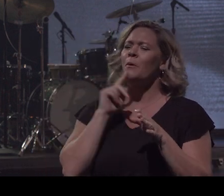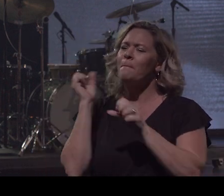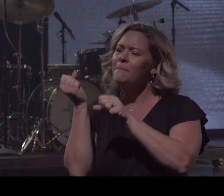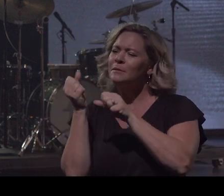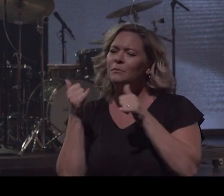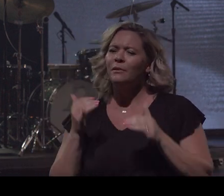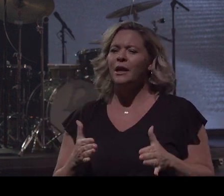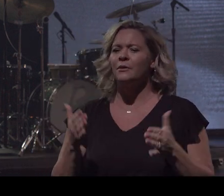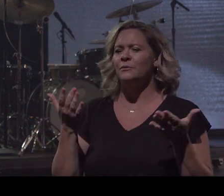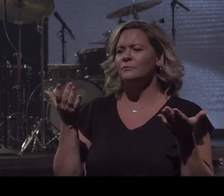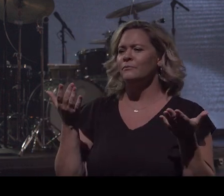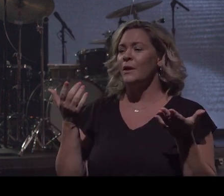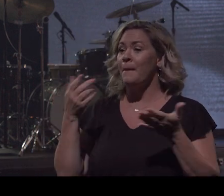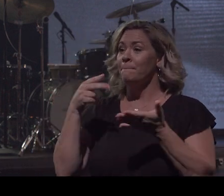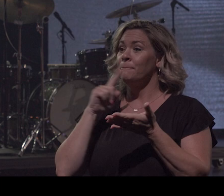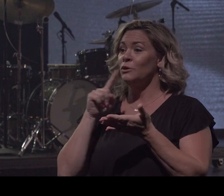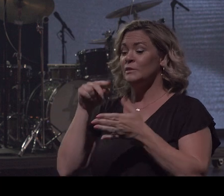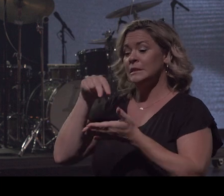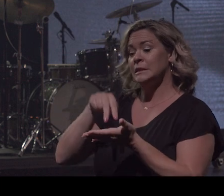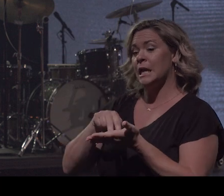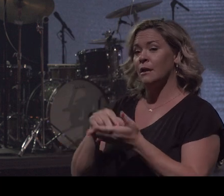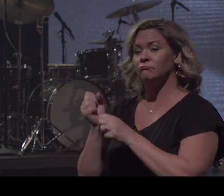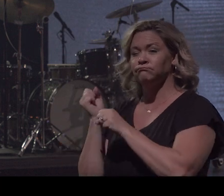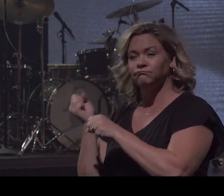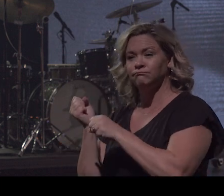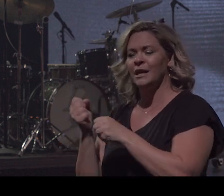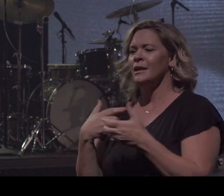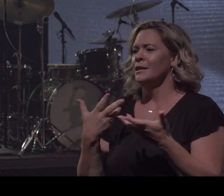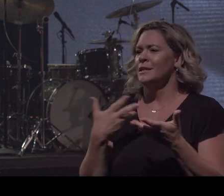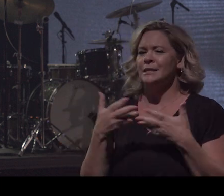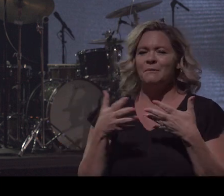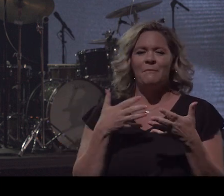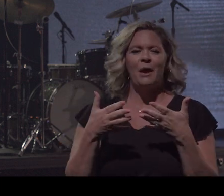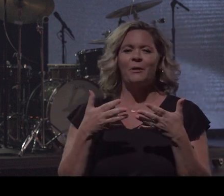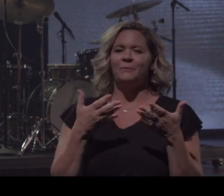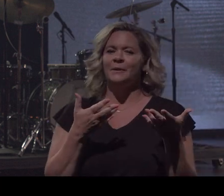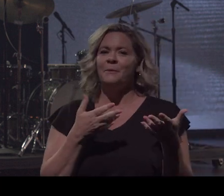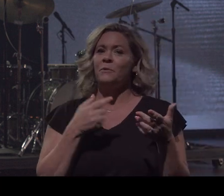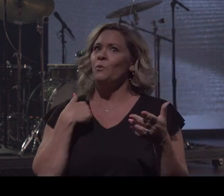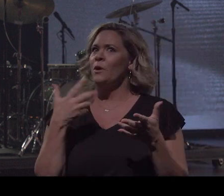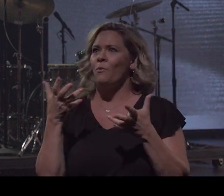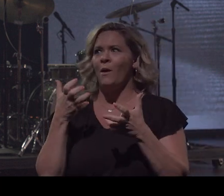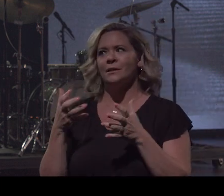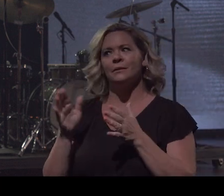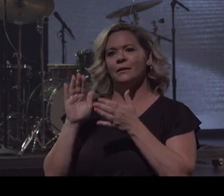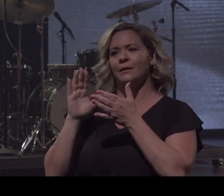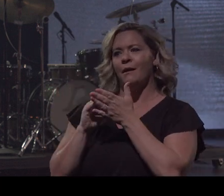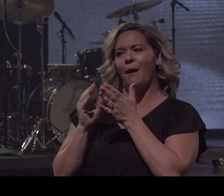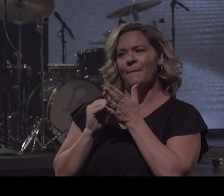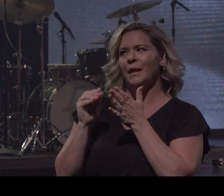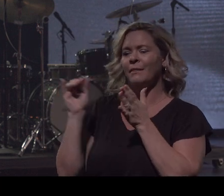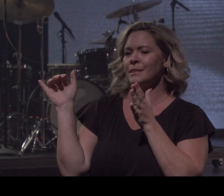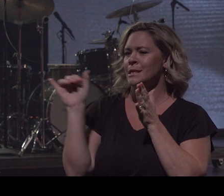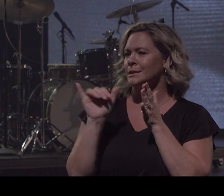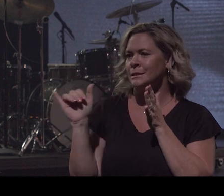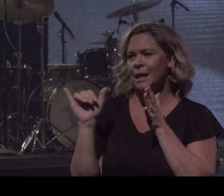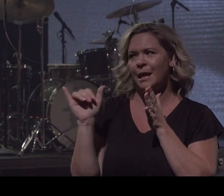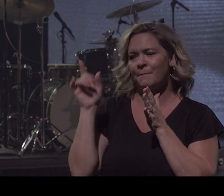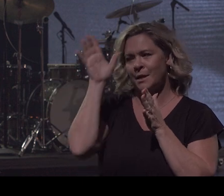batting stance okay and there was no player that was emulated more for their batting stance in my group of friends than this